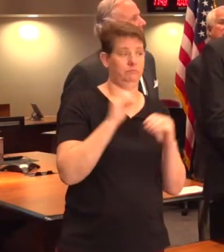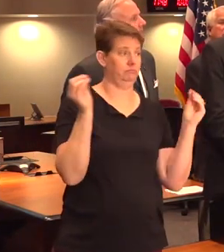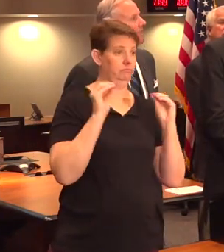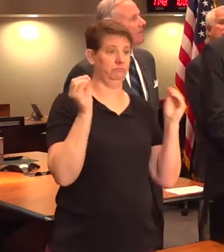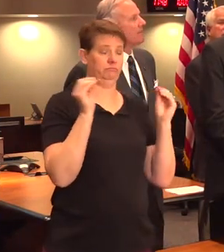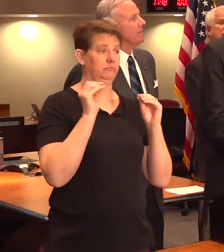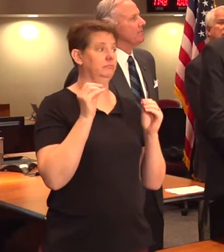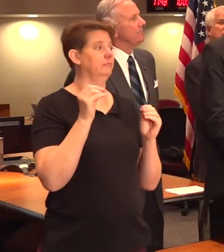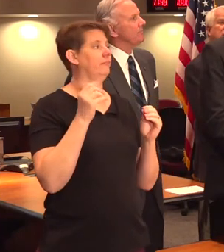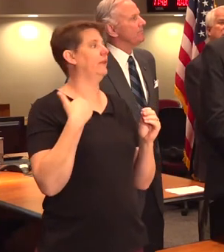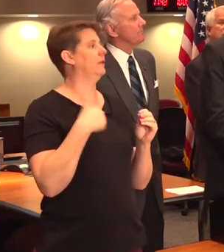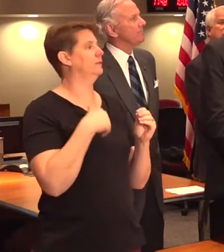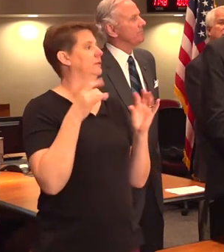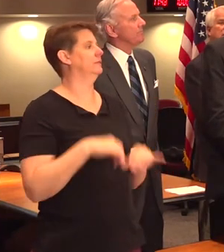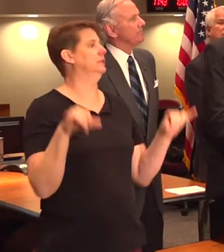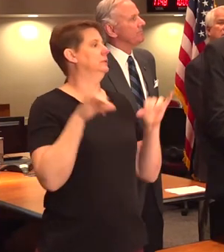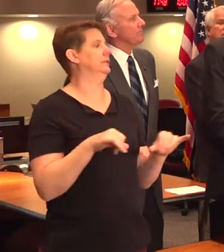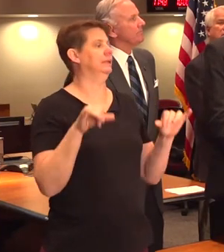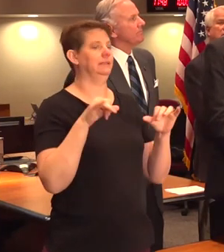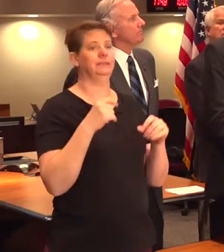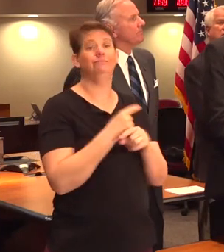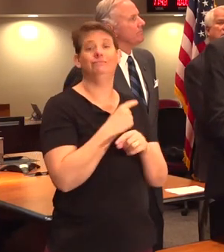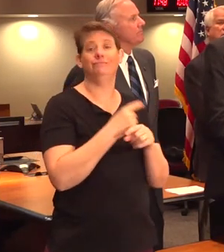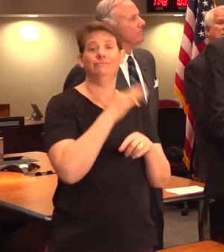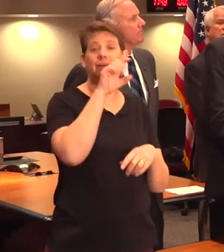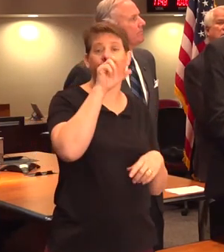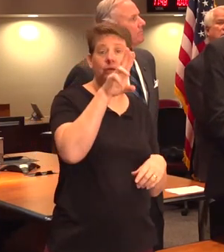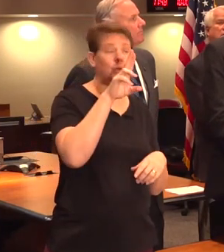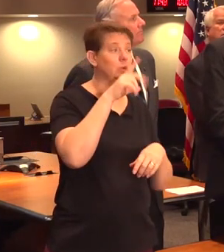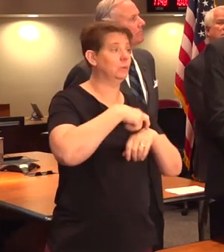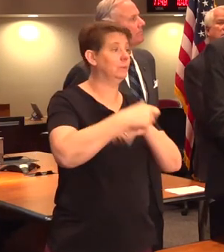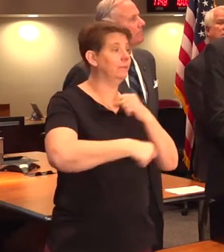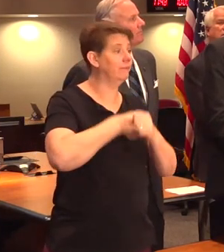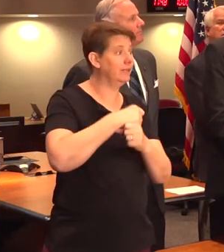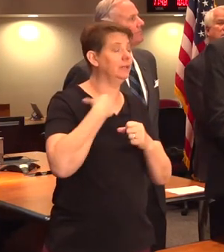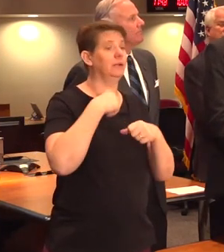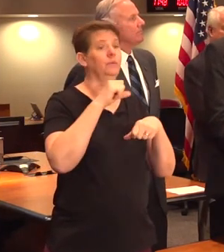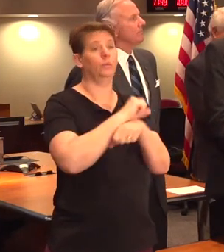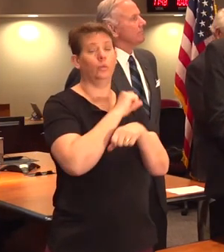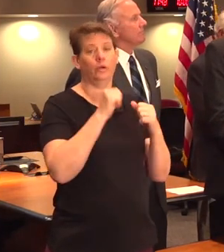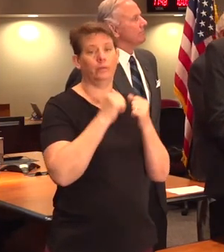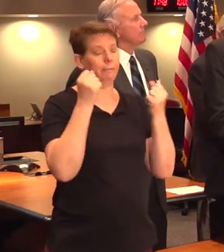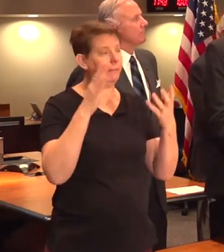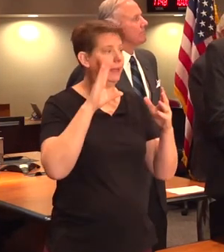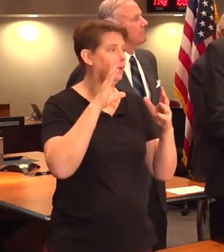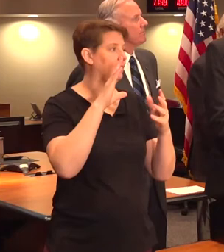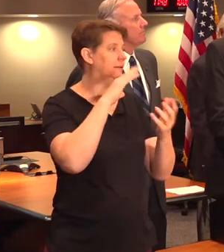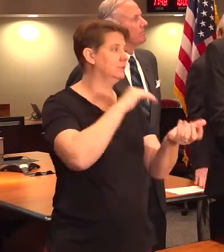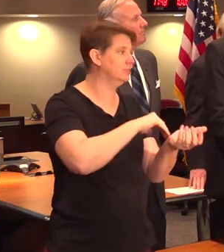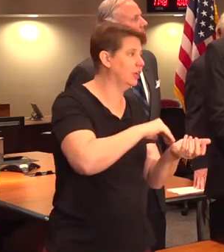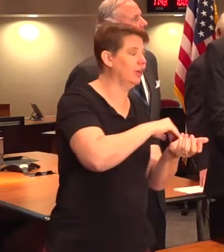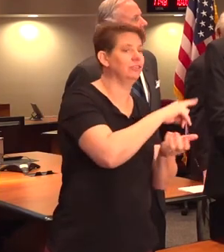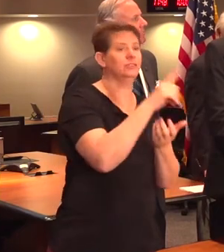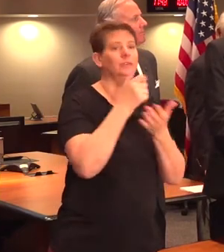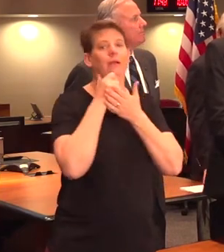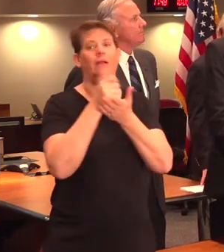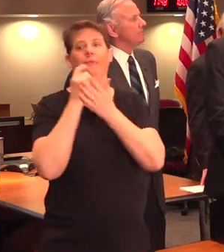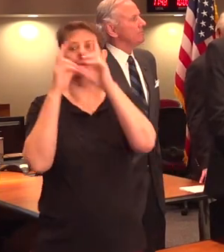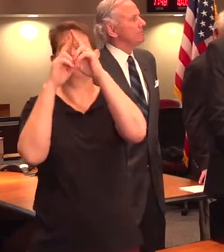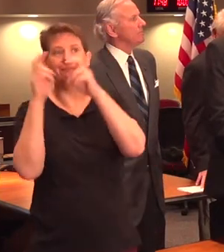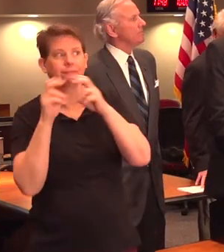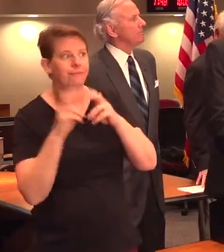routinely, as we do every day during the normal flu season, working with providers around the state to help them assess cases.